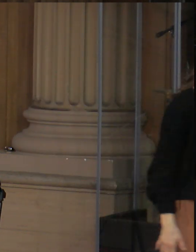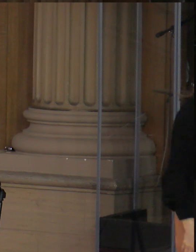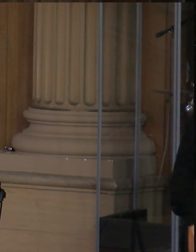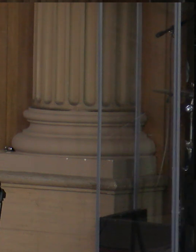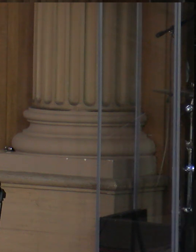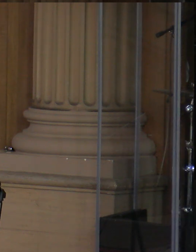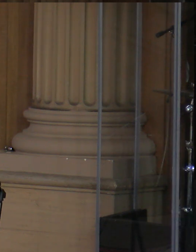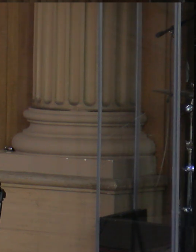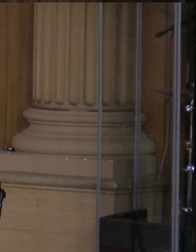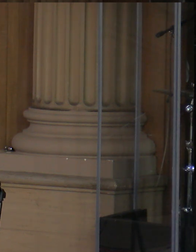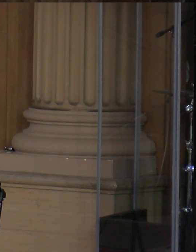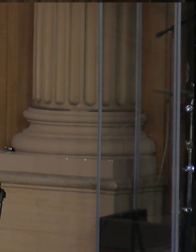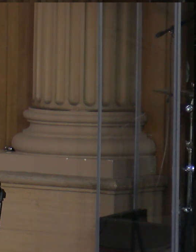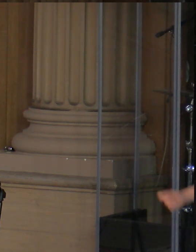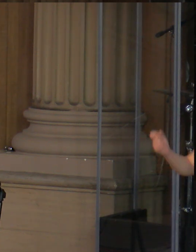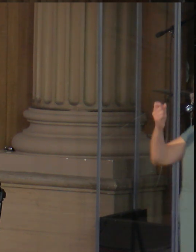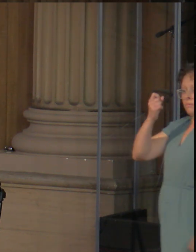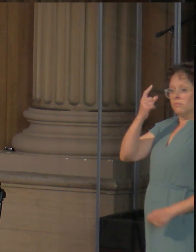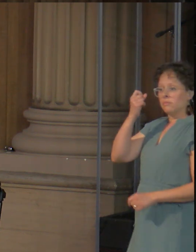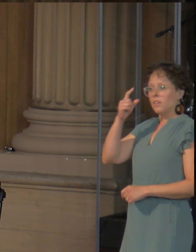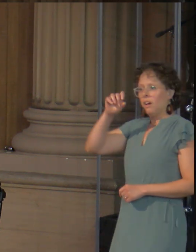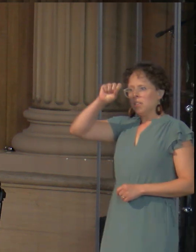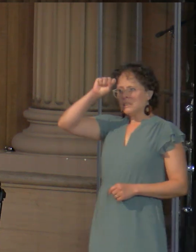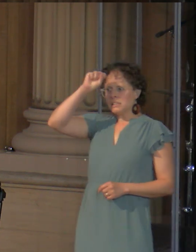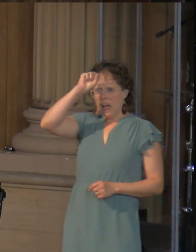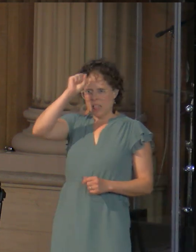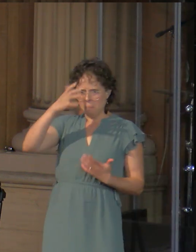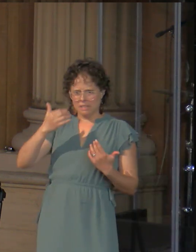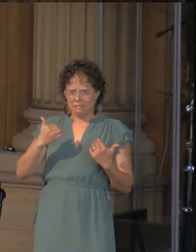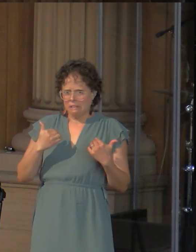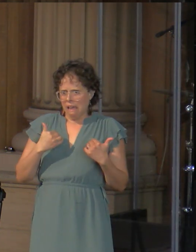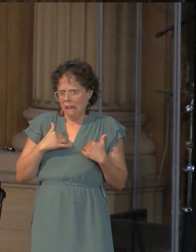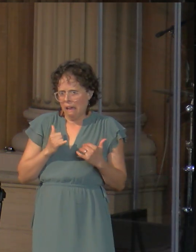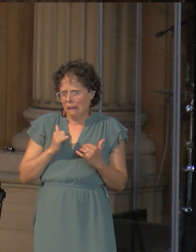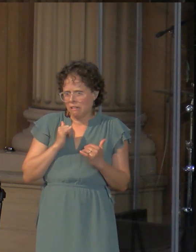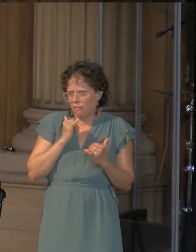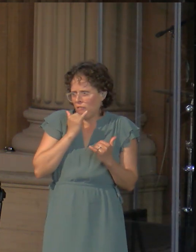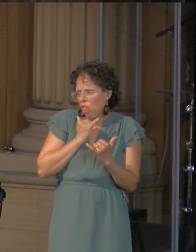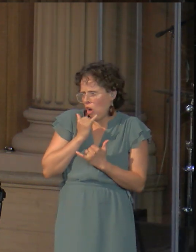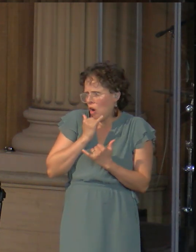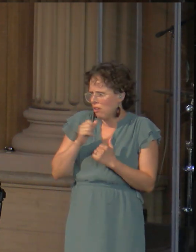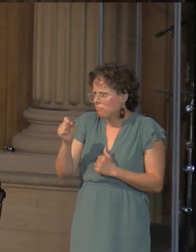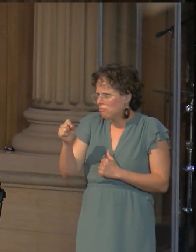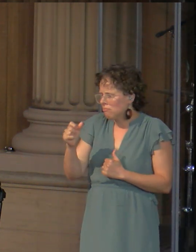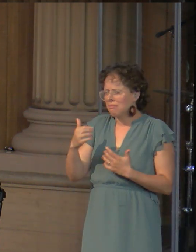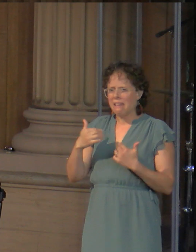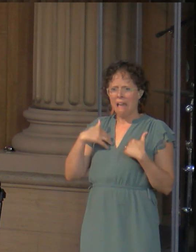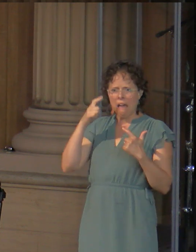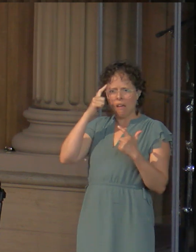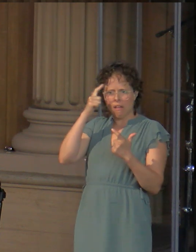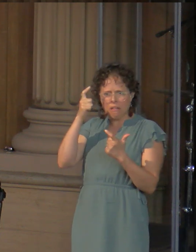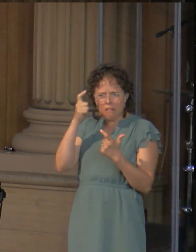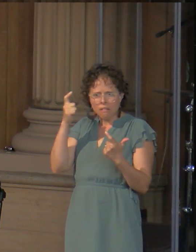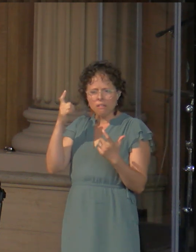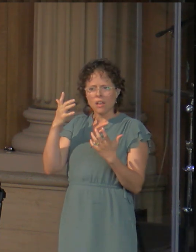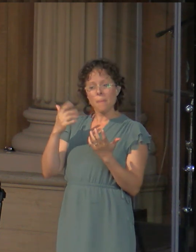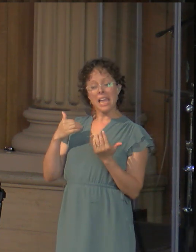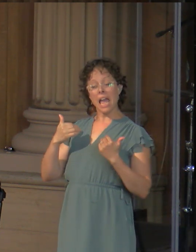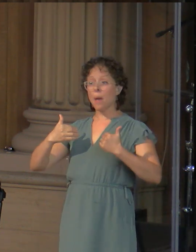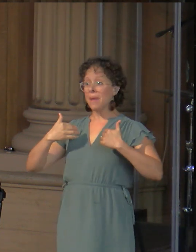Toward the end of his life, he was worshiping other gods. He had ego connected to his wealth. He taught a lot of wisdom, truly inspired by